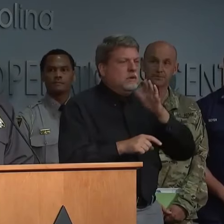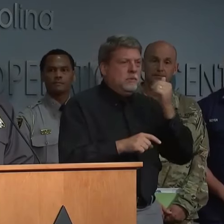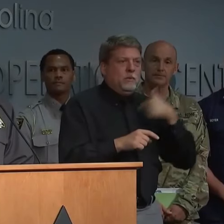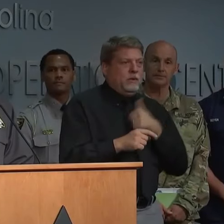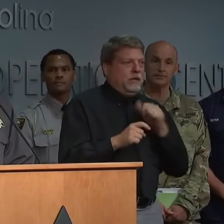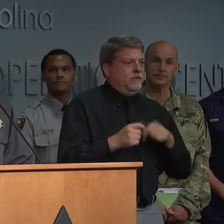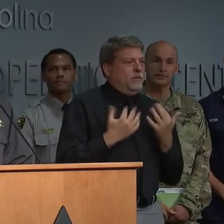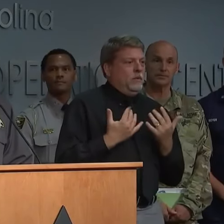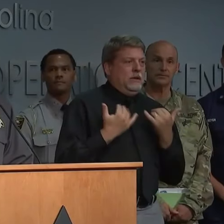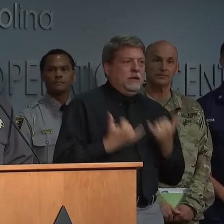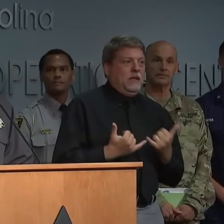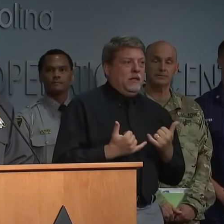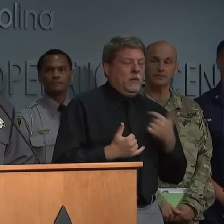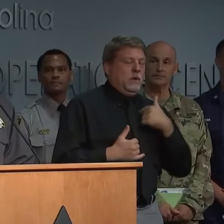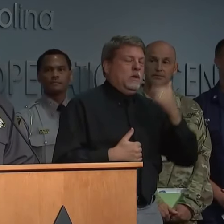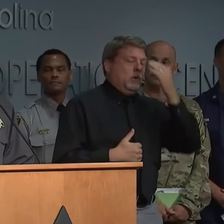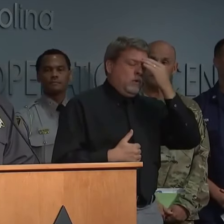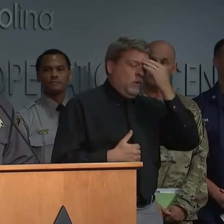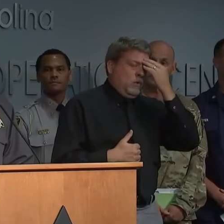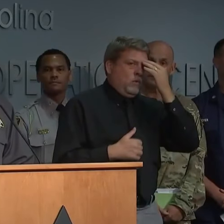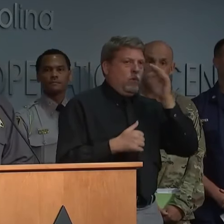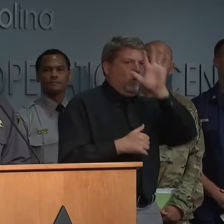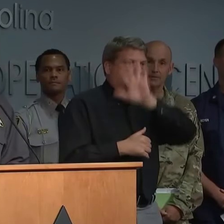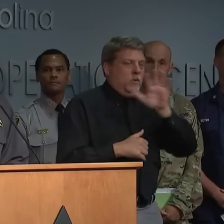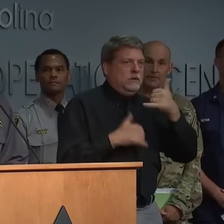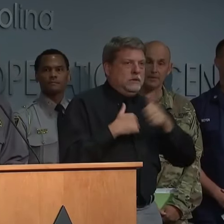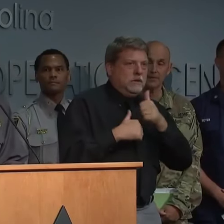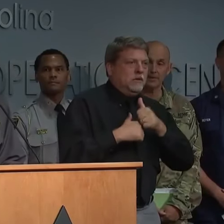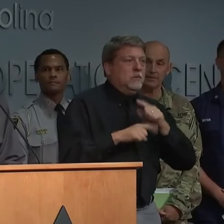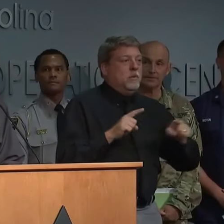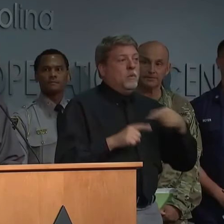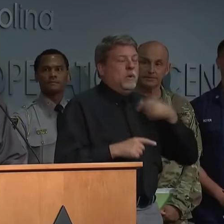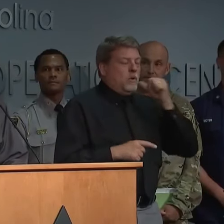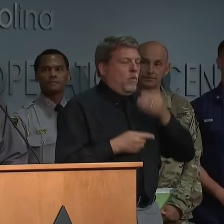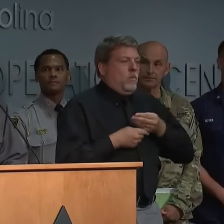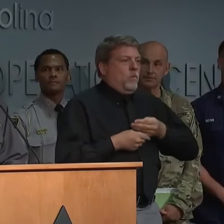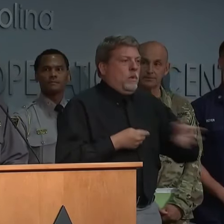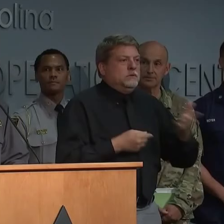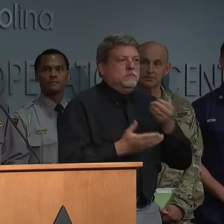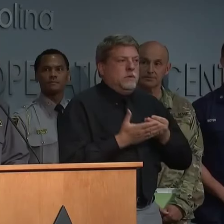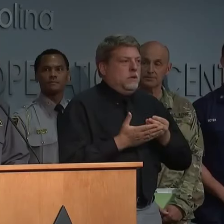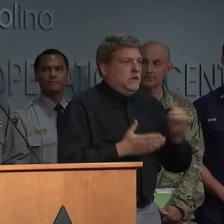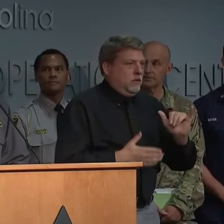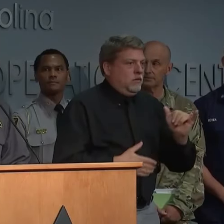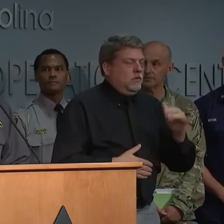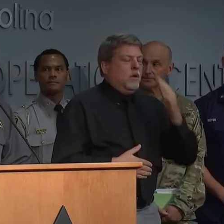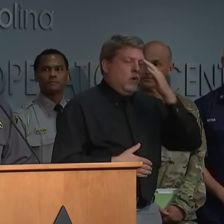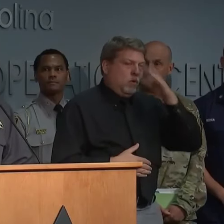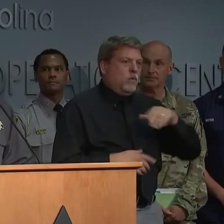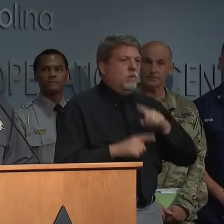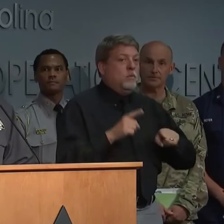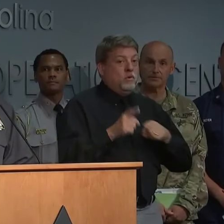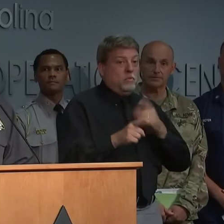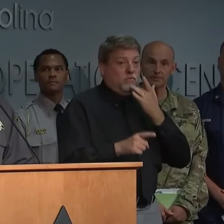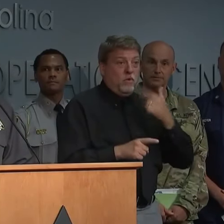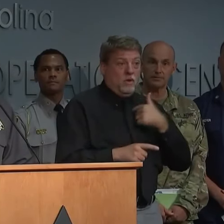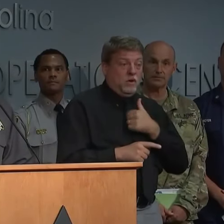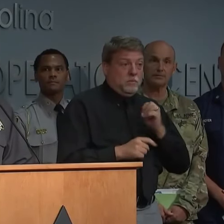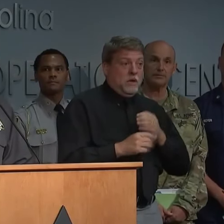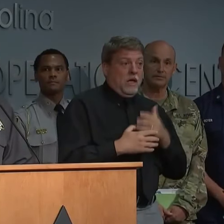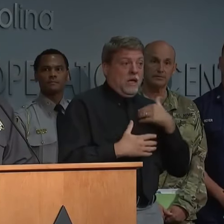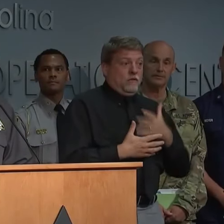still there. We obviously are mindful of taxpayer money, but I think most people want us to be overprepared rather than